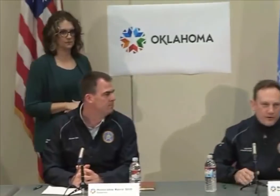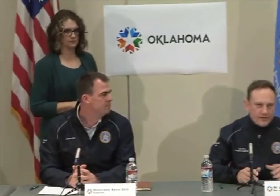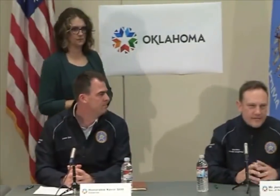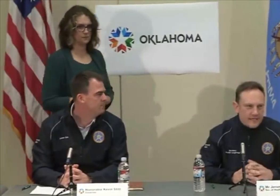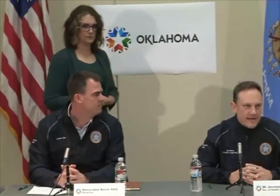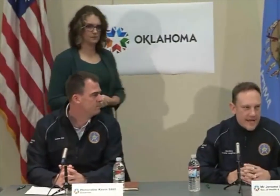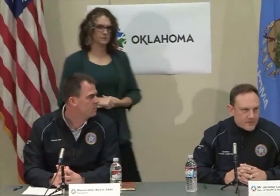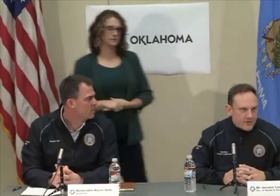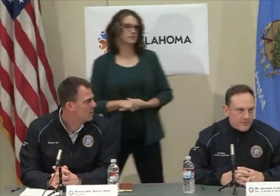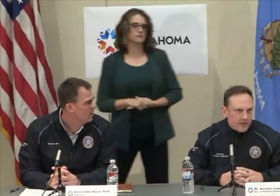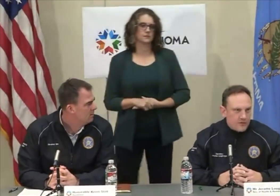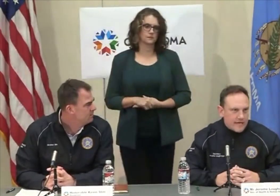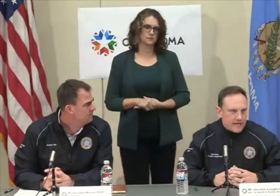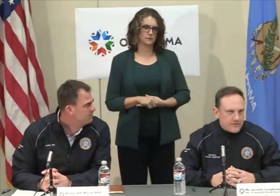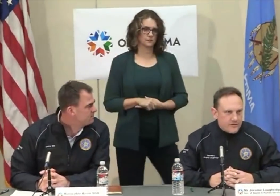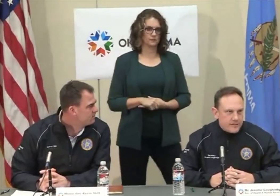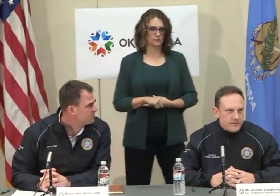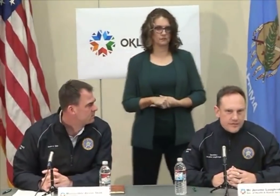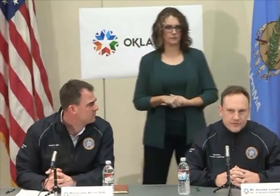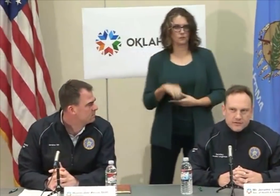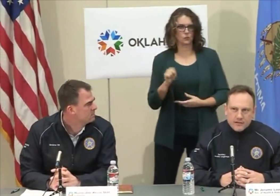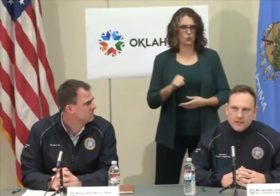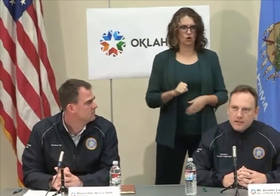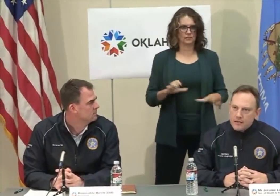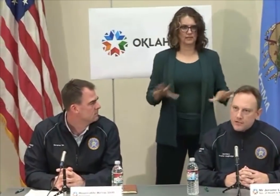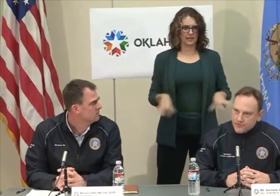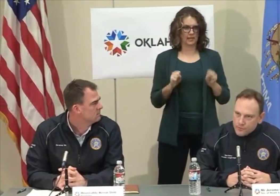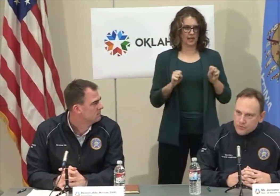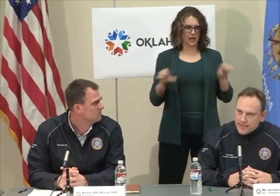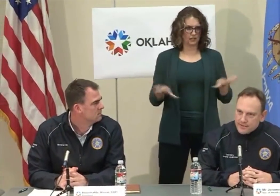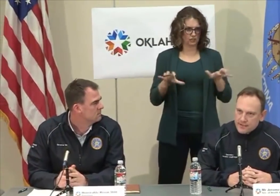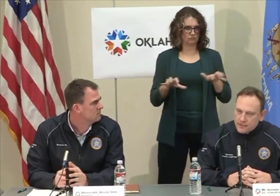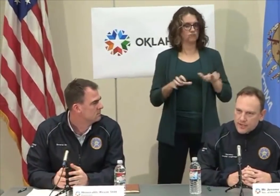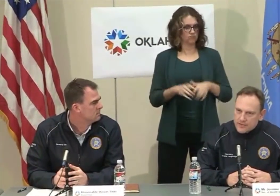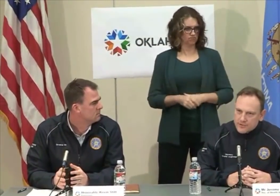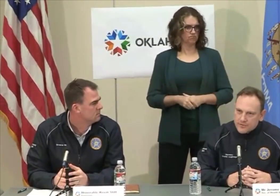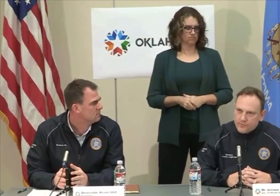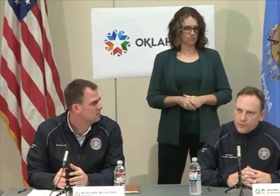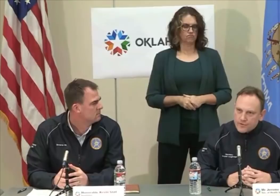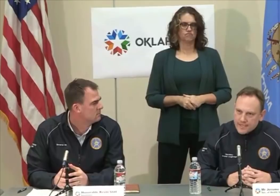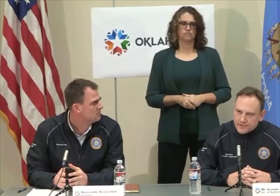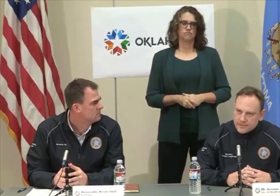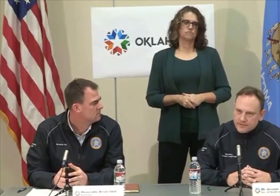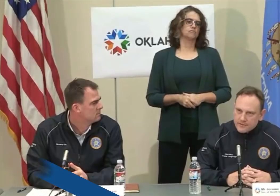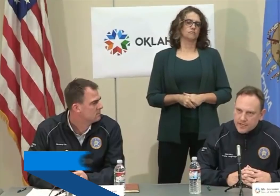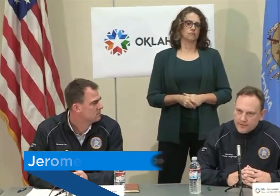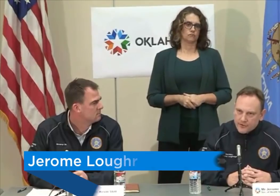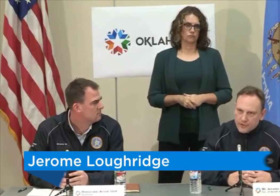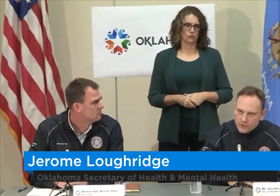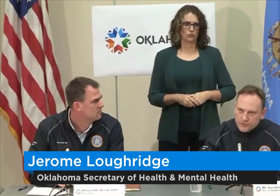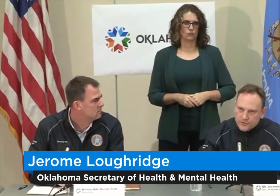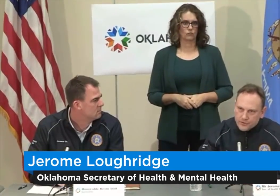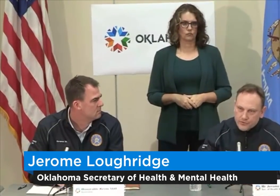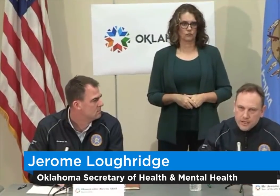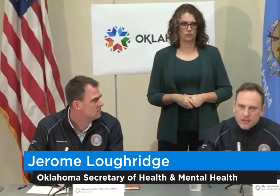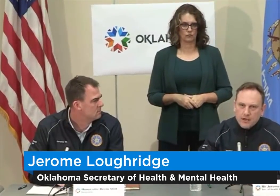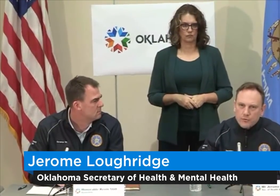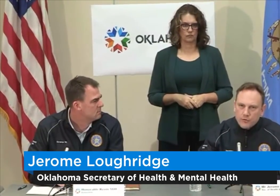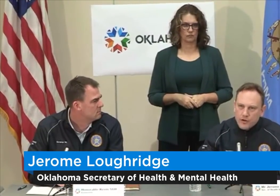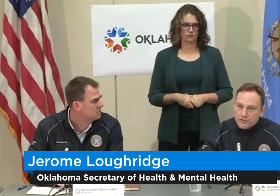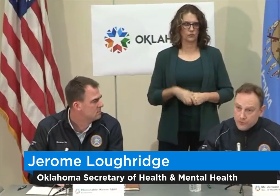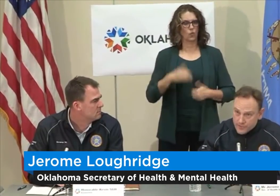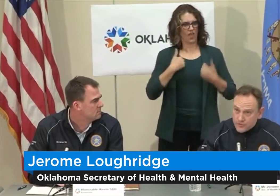We are indeed taking action. And among those actions, in addition to the four satellite locations for testing that the governor alluded to,